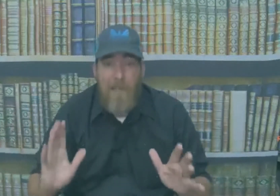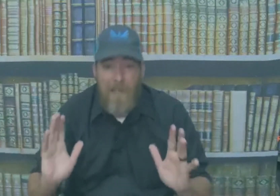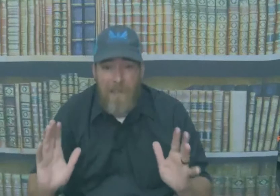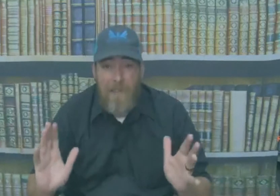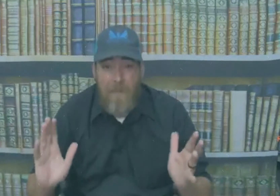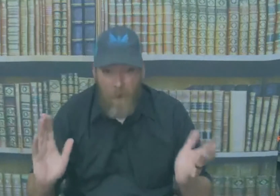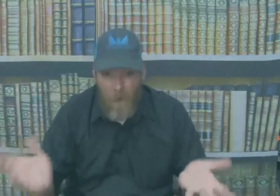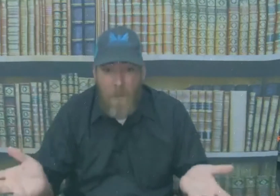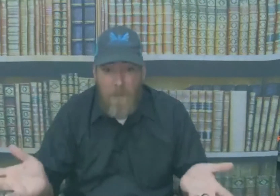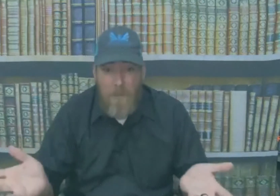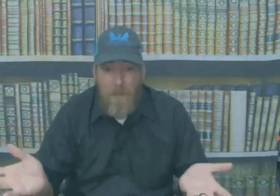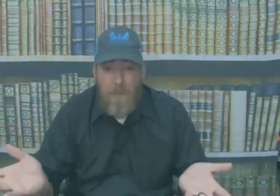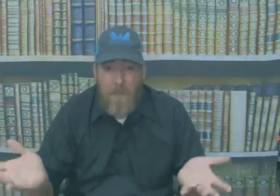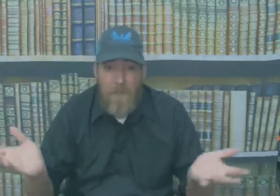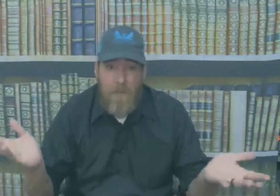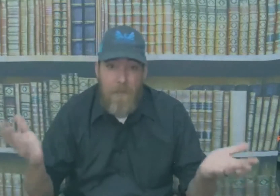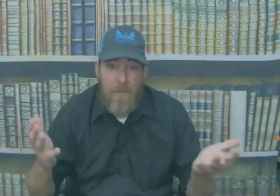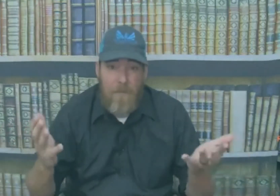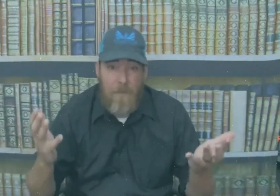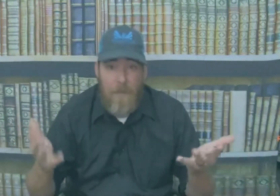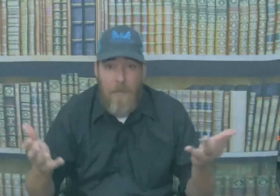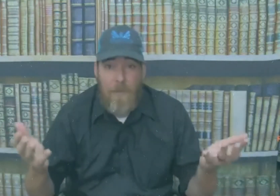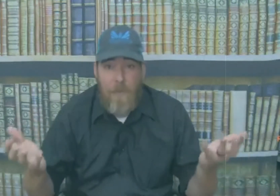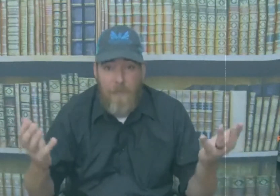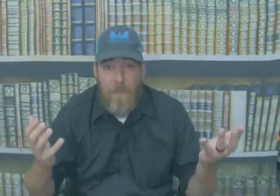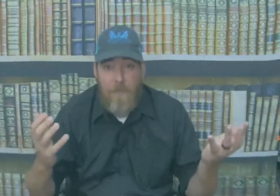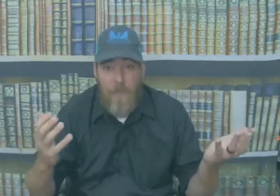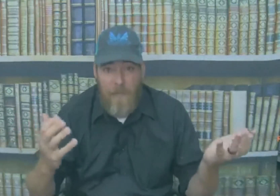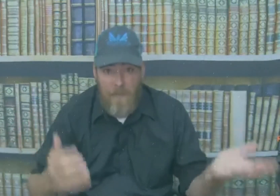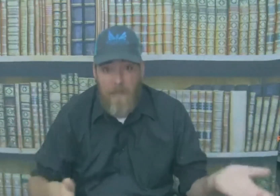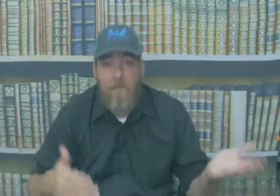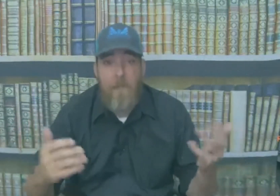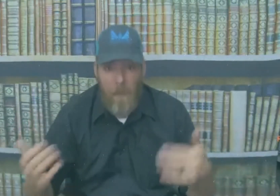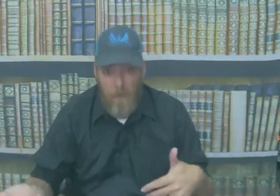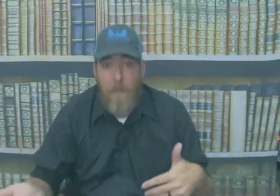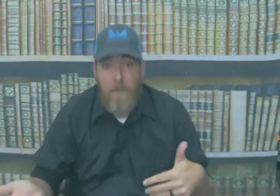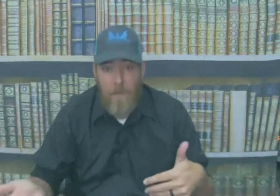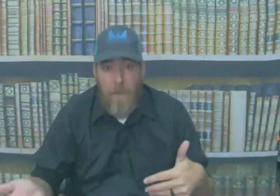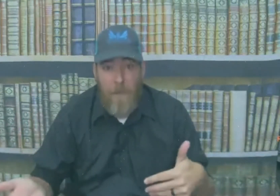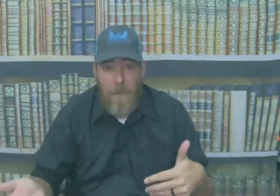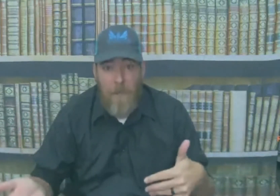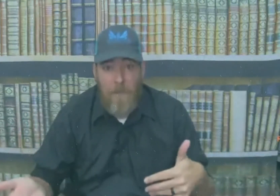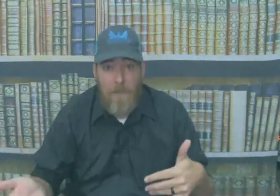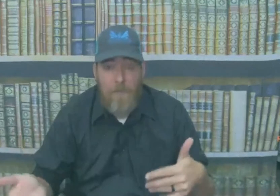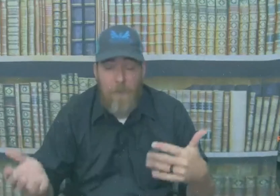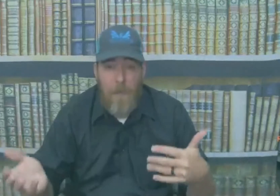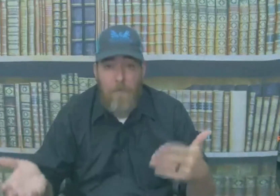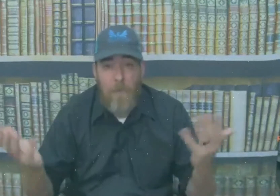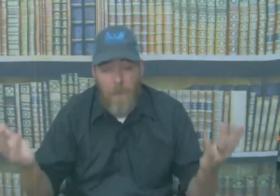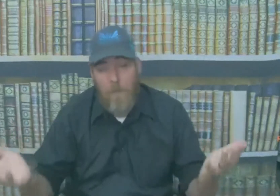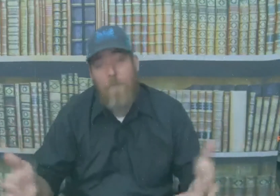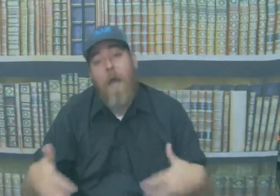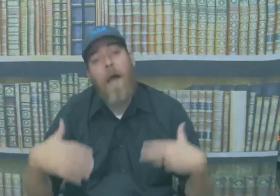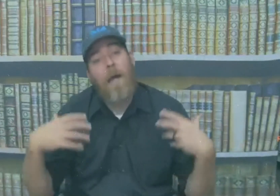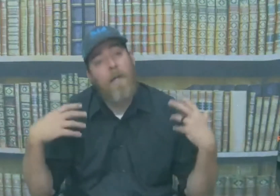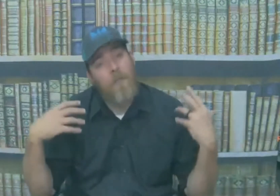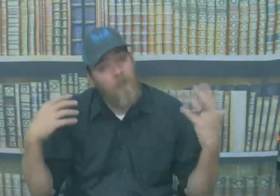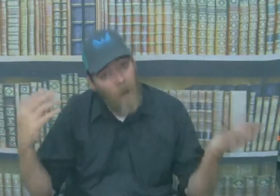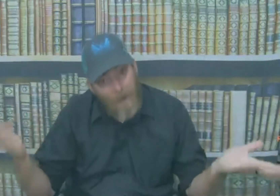is of course that you guys are here and safely learning on our campus okay so sorry